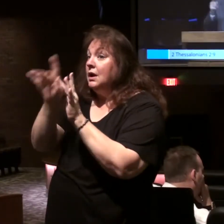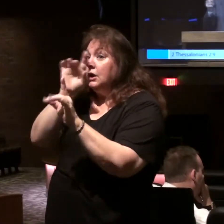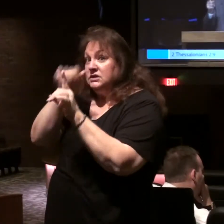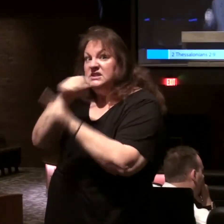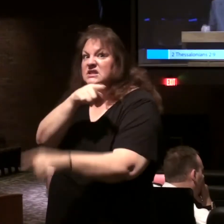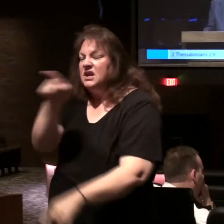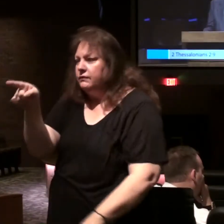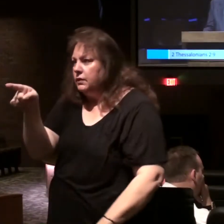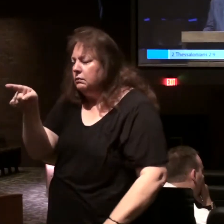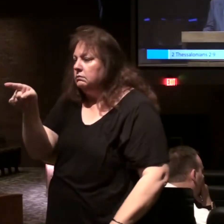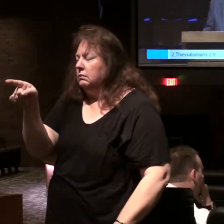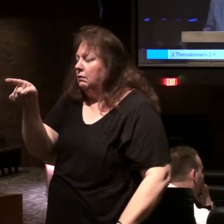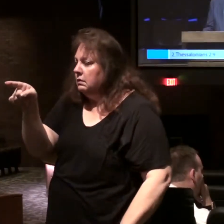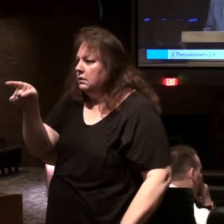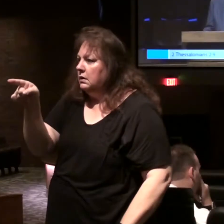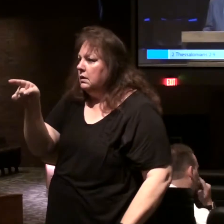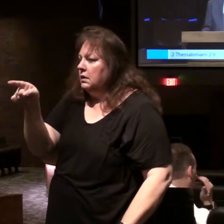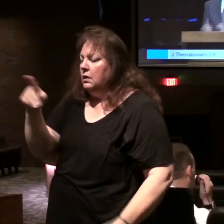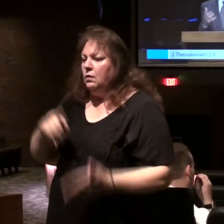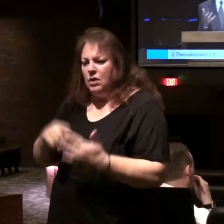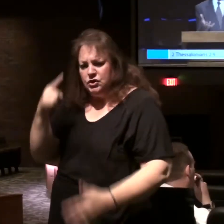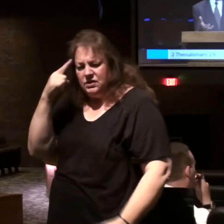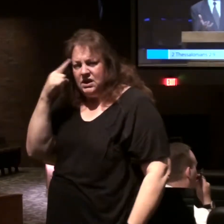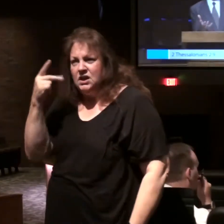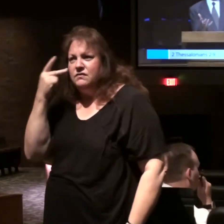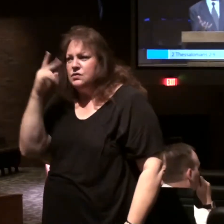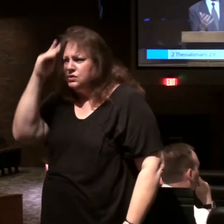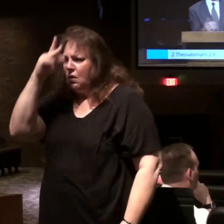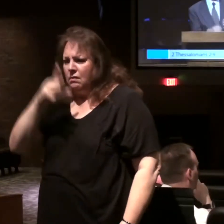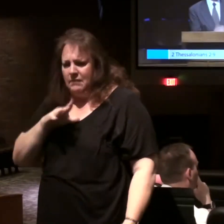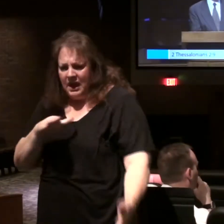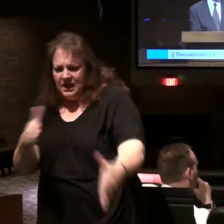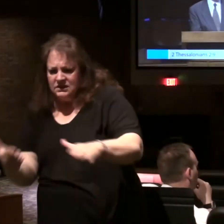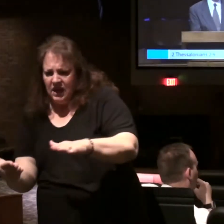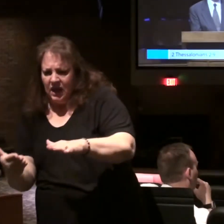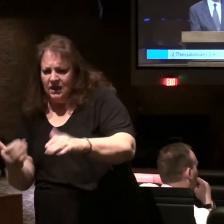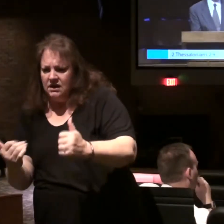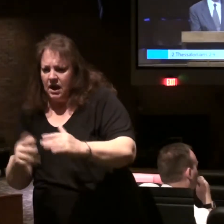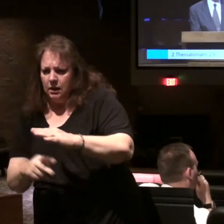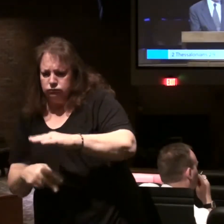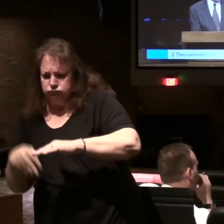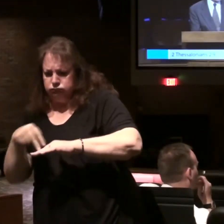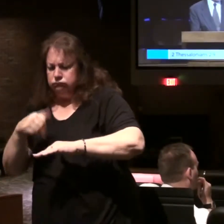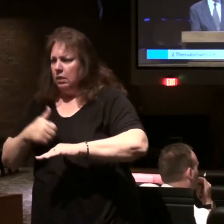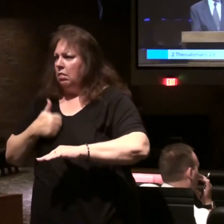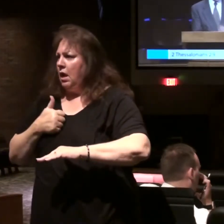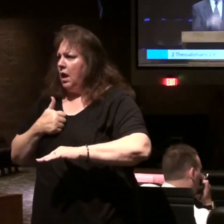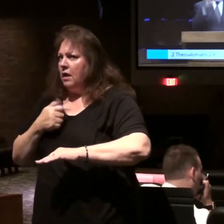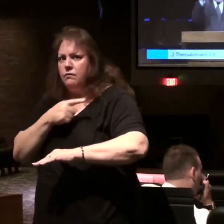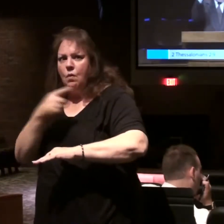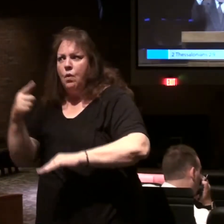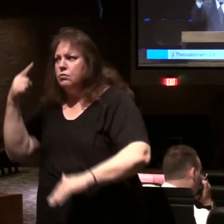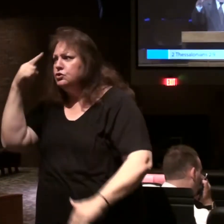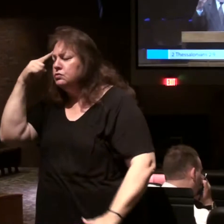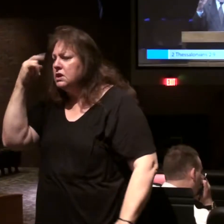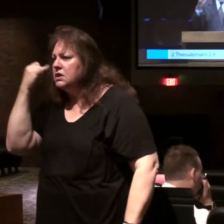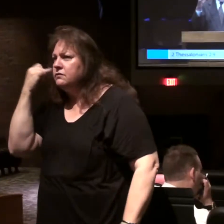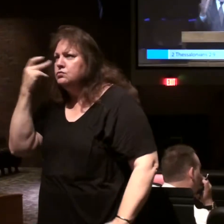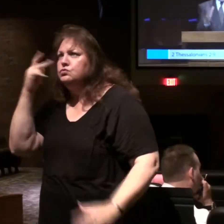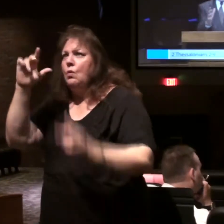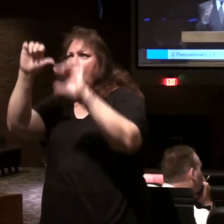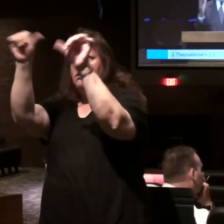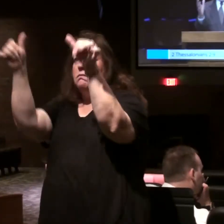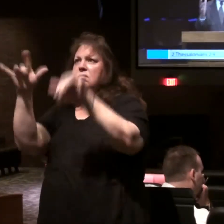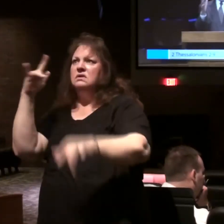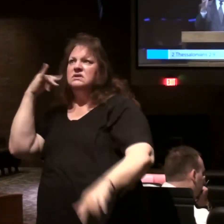stop and think what would you think if you saw a man raised from the dead what would you think if you saw an image